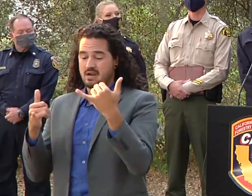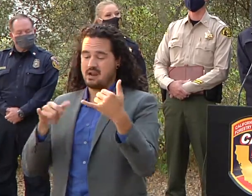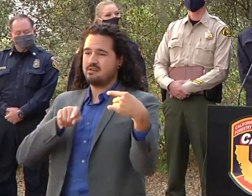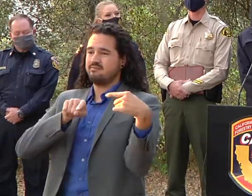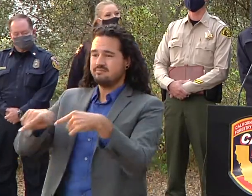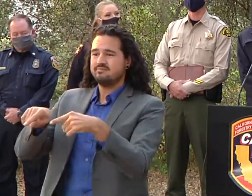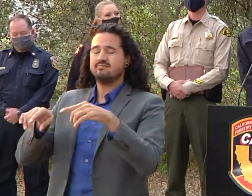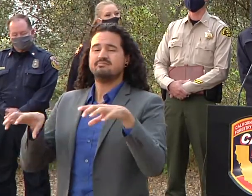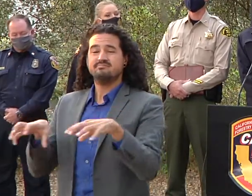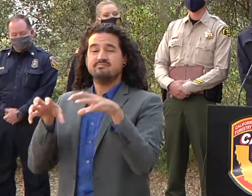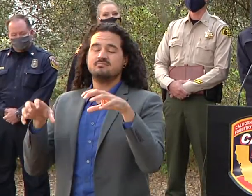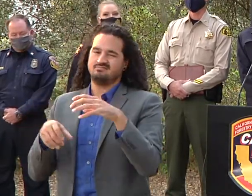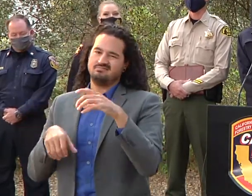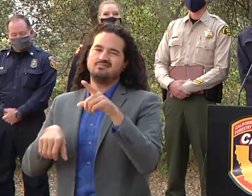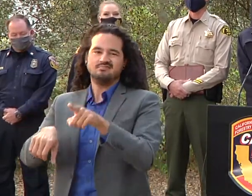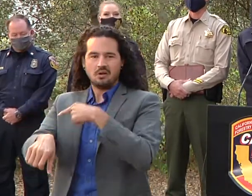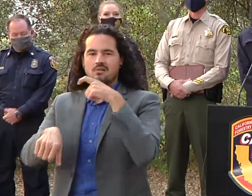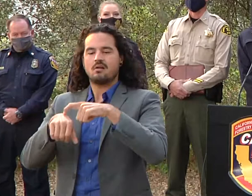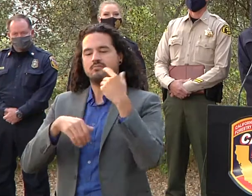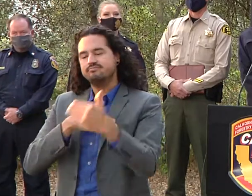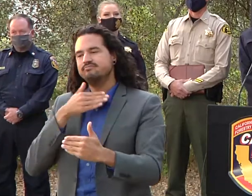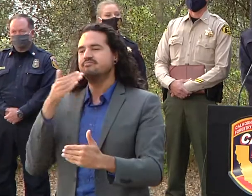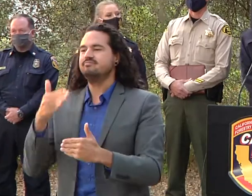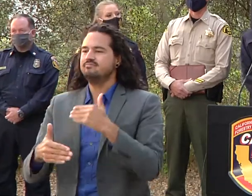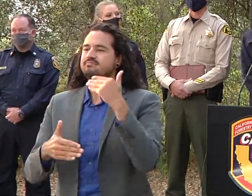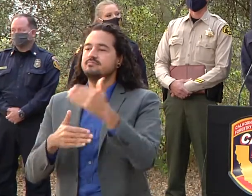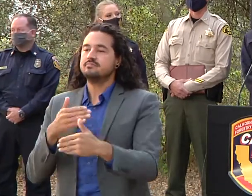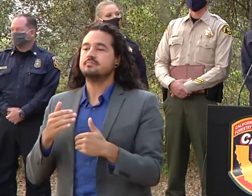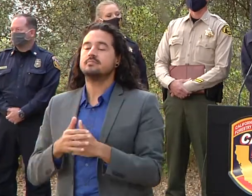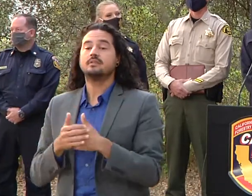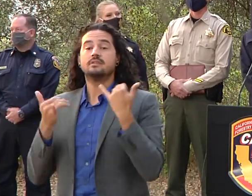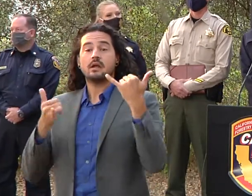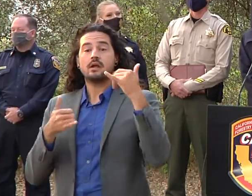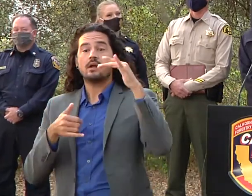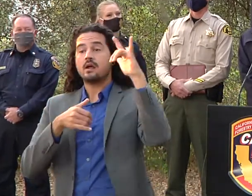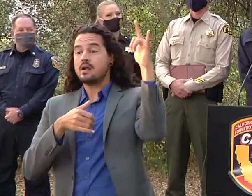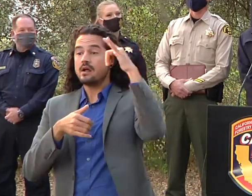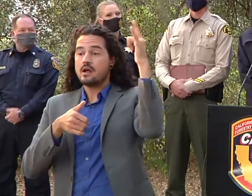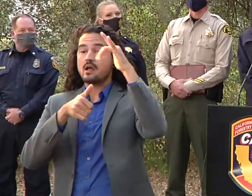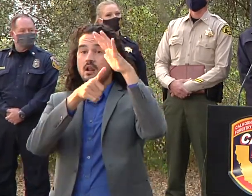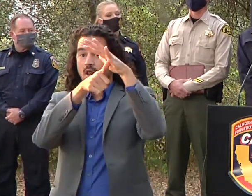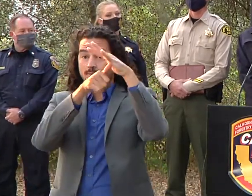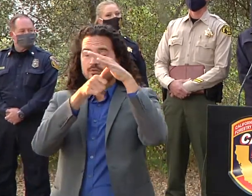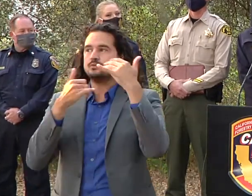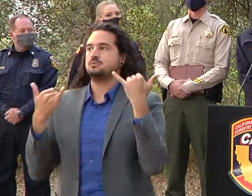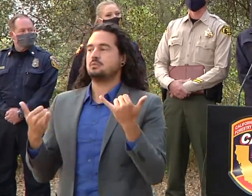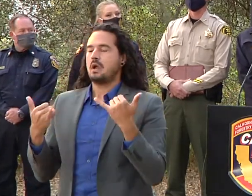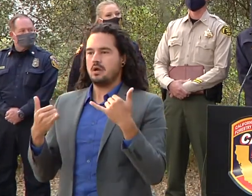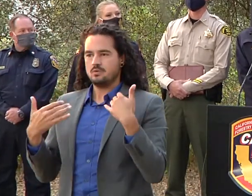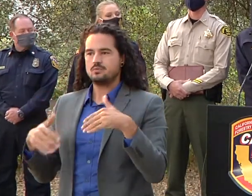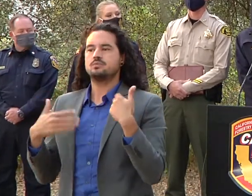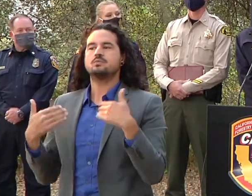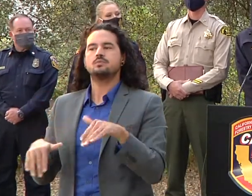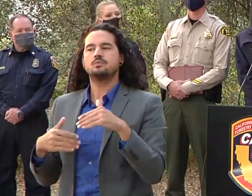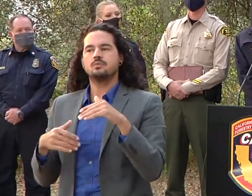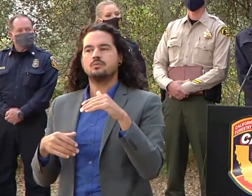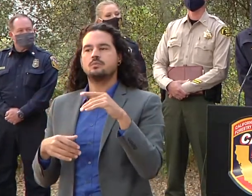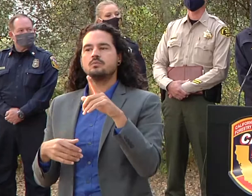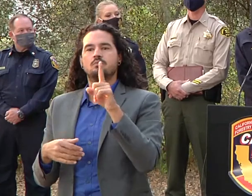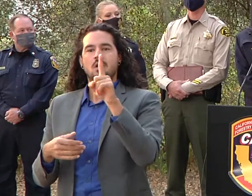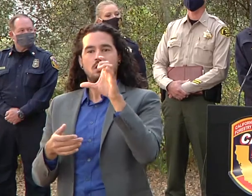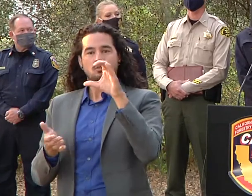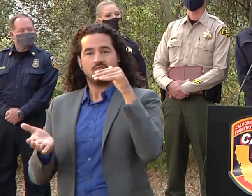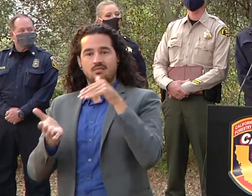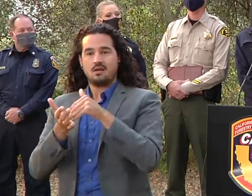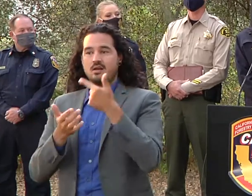program they've done quite a bit of flying this afternoon when the air cleared uh dropped to just under 100 000 gallons of water just today